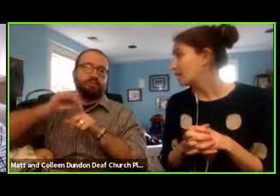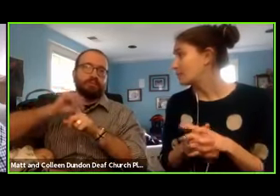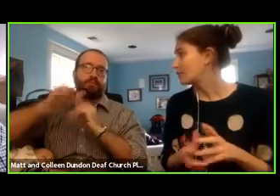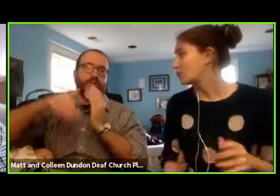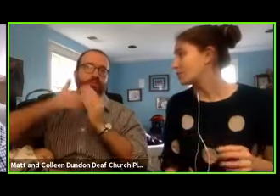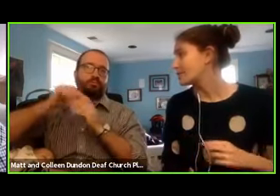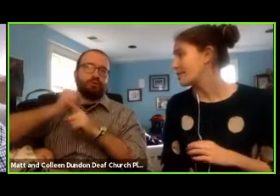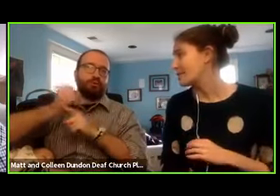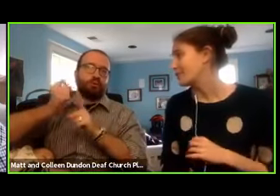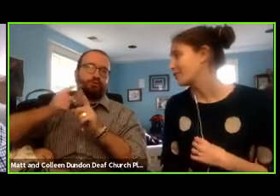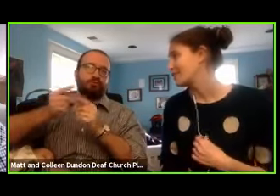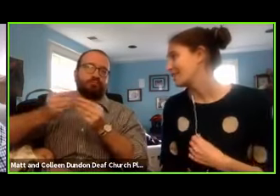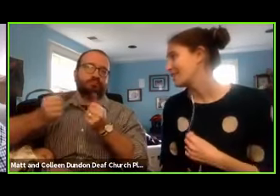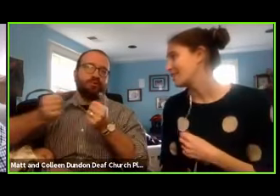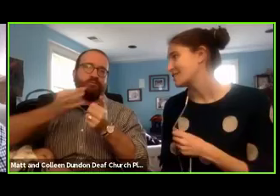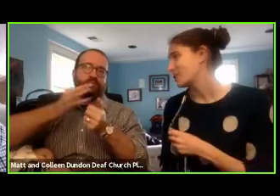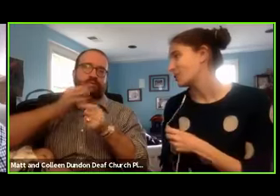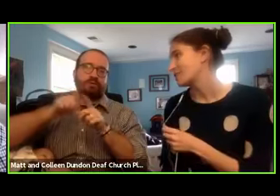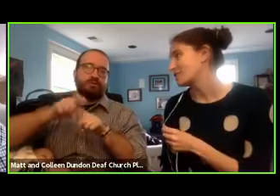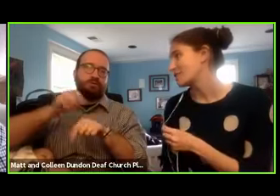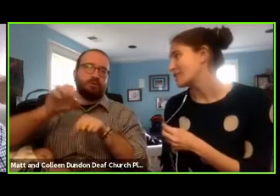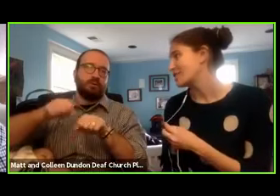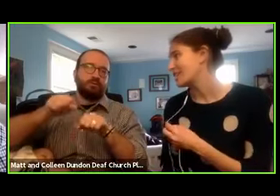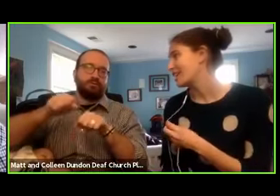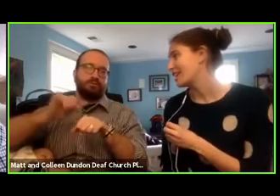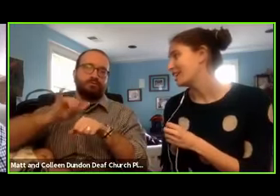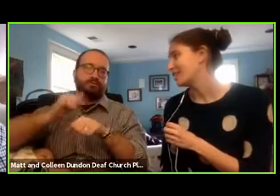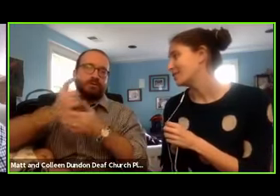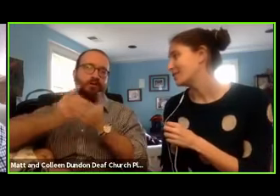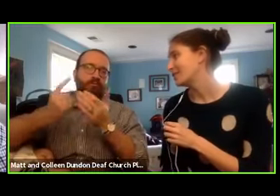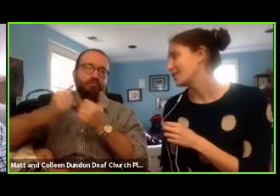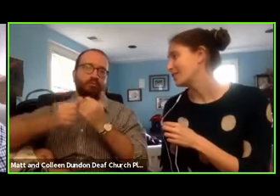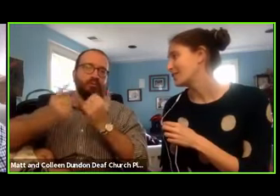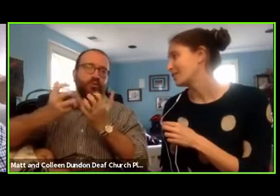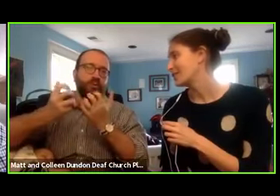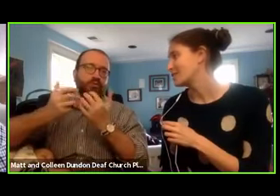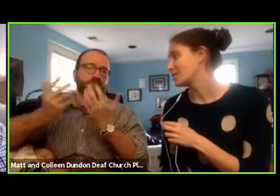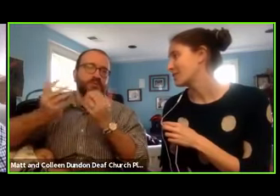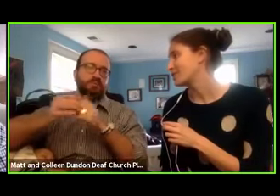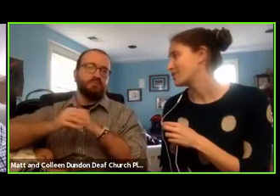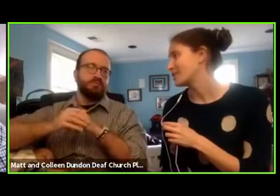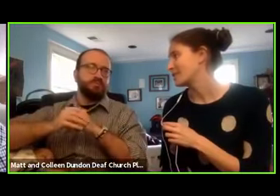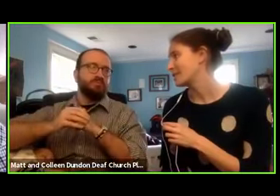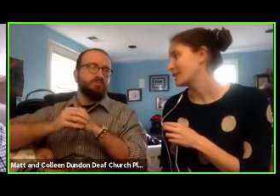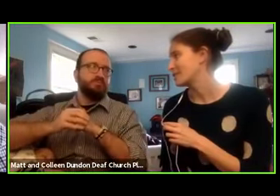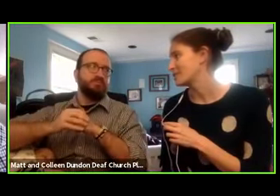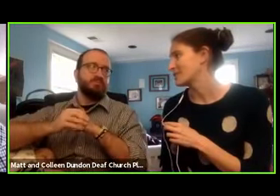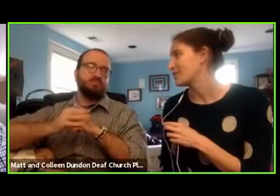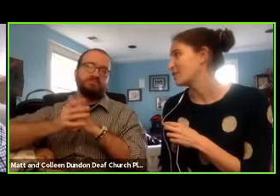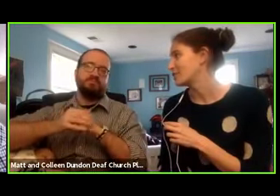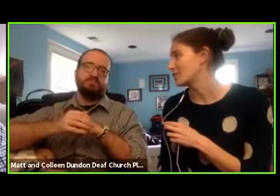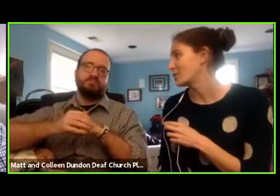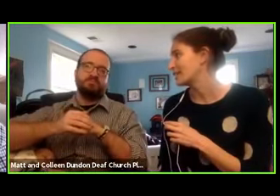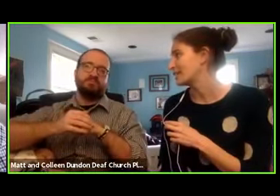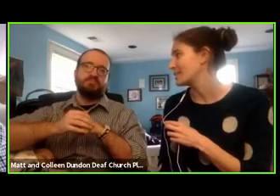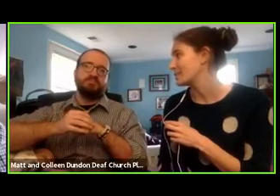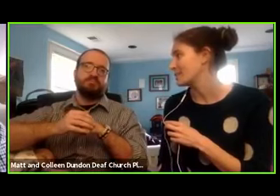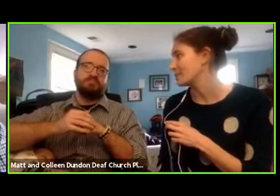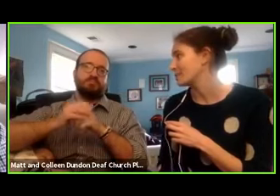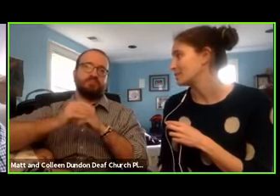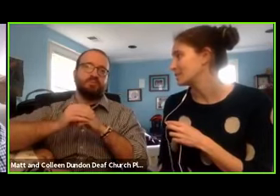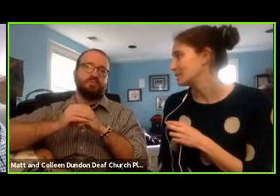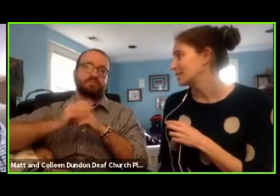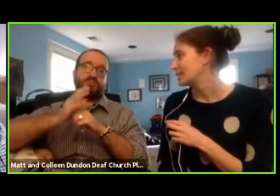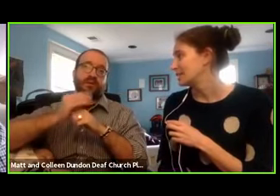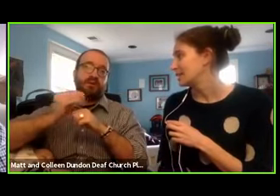Um, of course, I mean, for this whole situation, uh, our greatest prayer is just that it would get resolved as quickly as